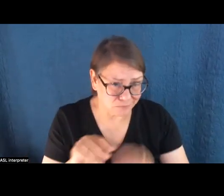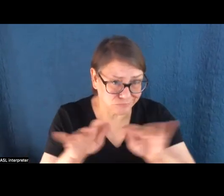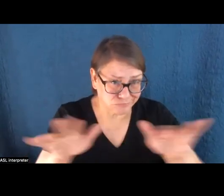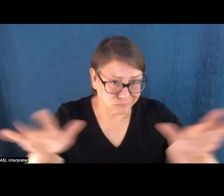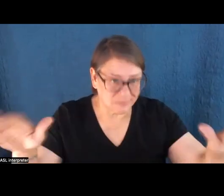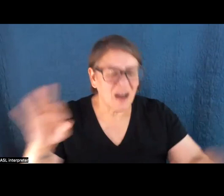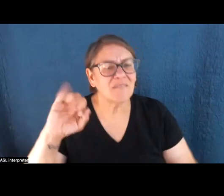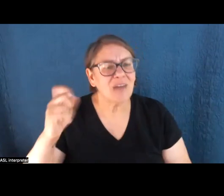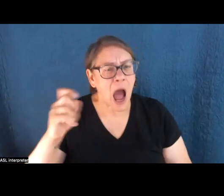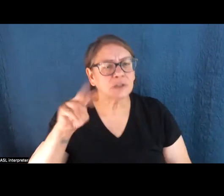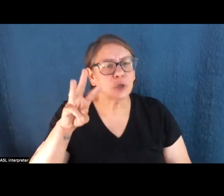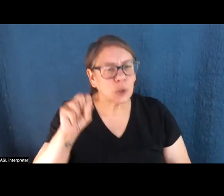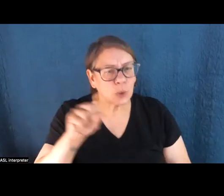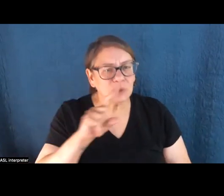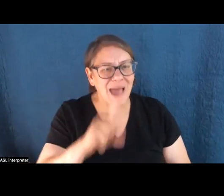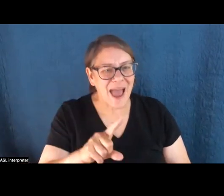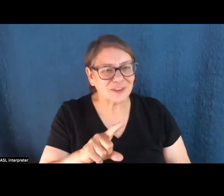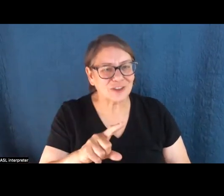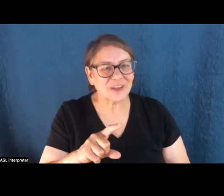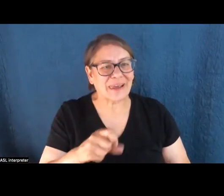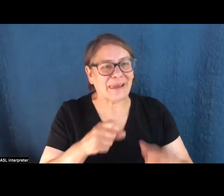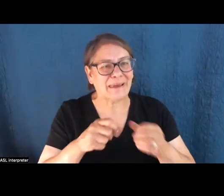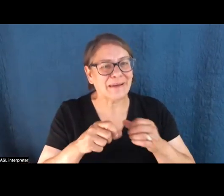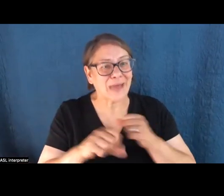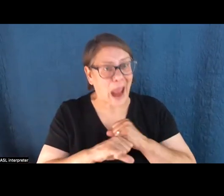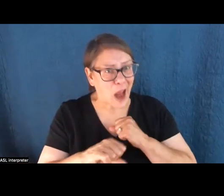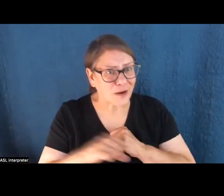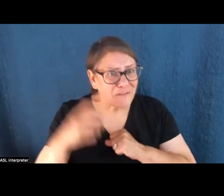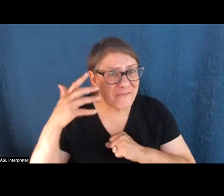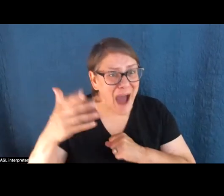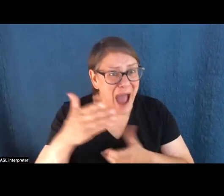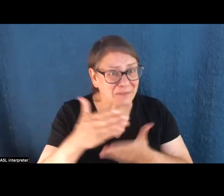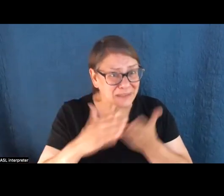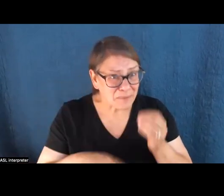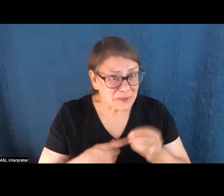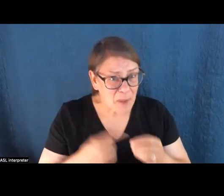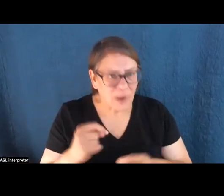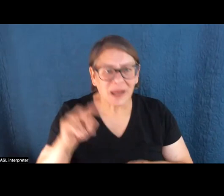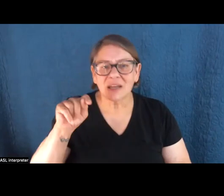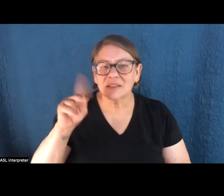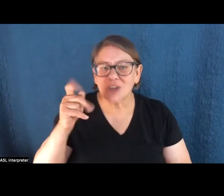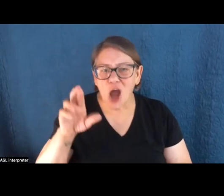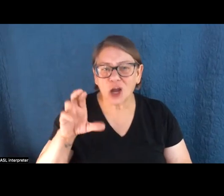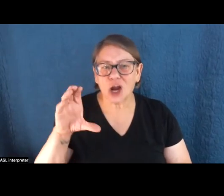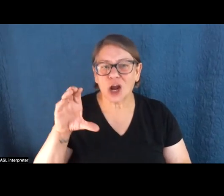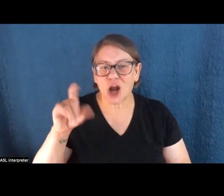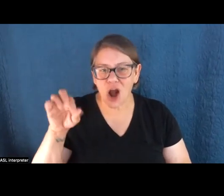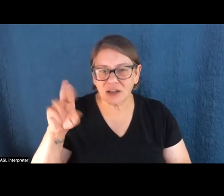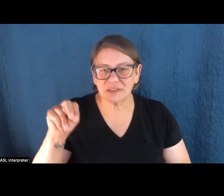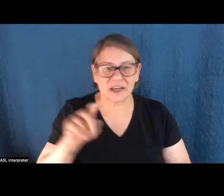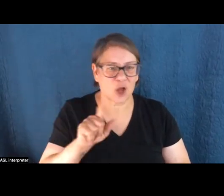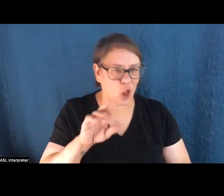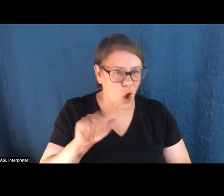Fox News literally aired five segments about it, which was kind of nuts. Tucker Carlson and Laura Ingram both brought it up and